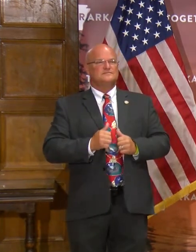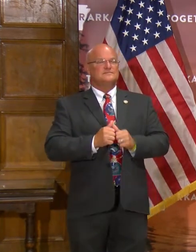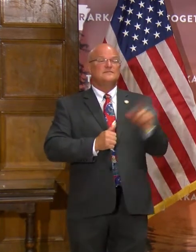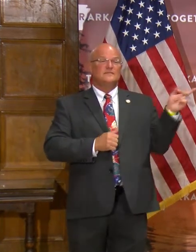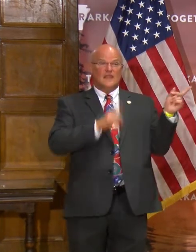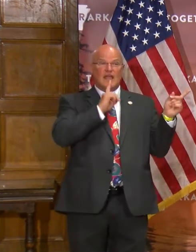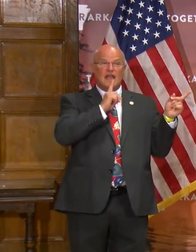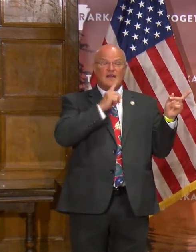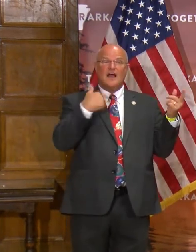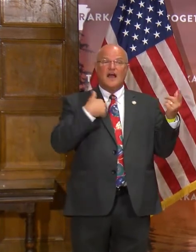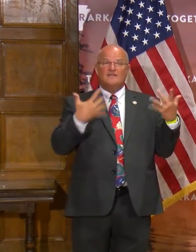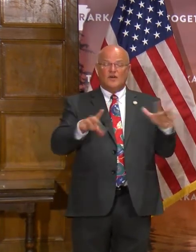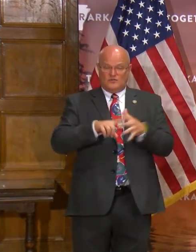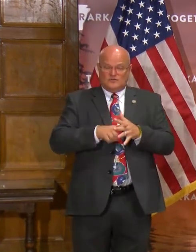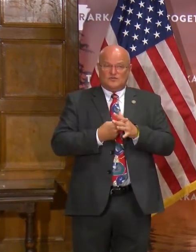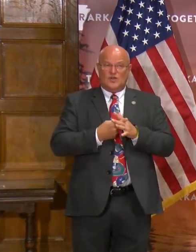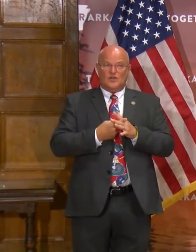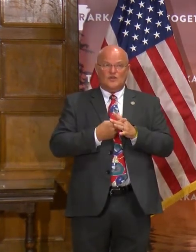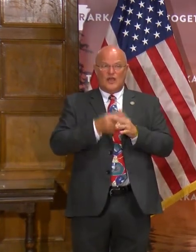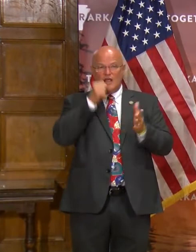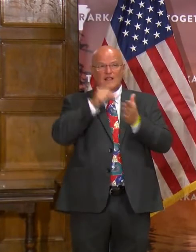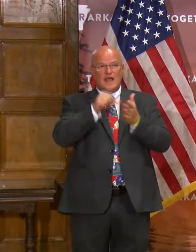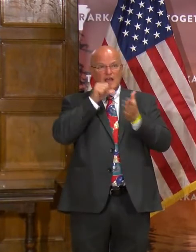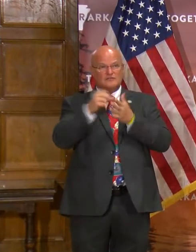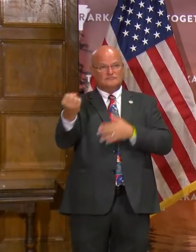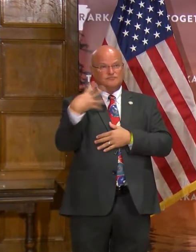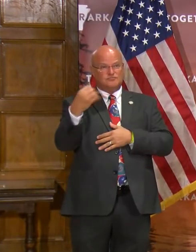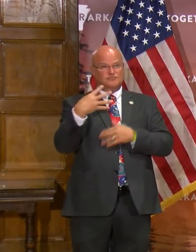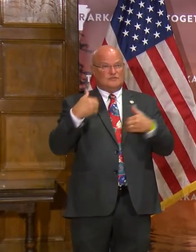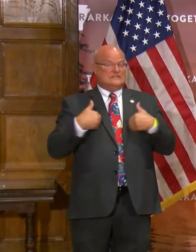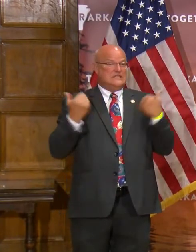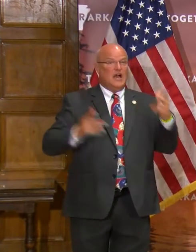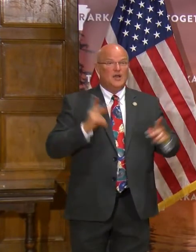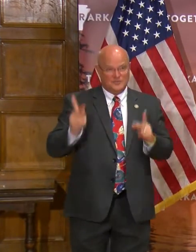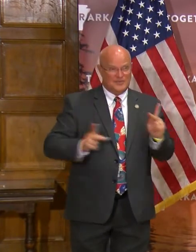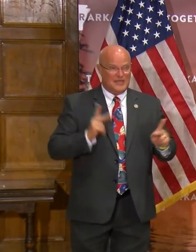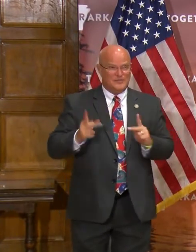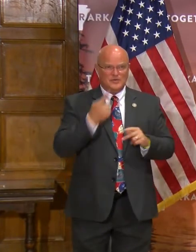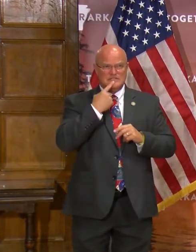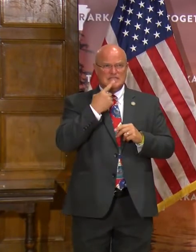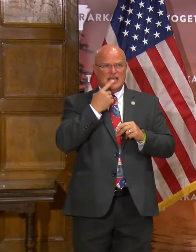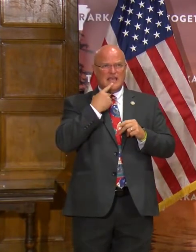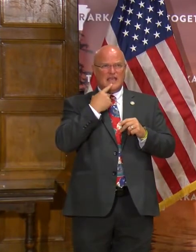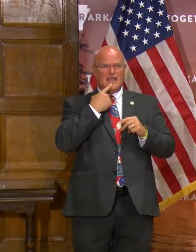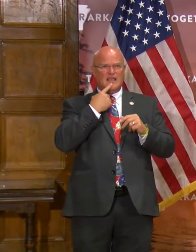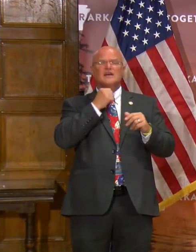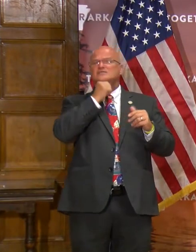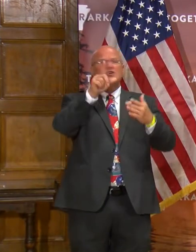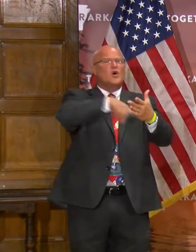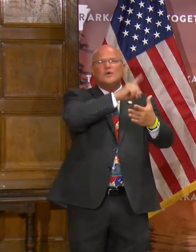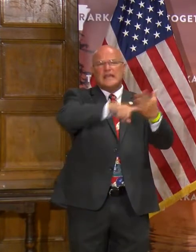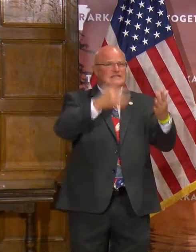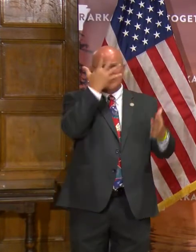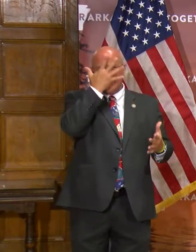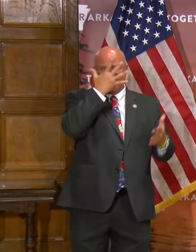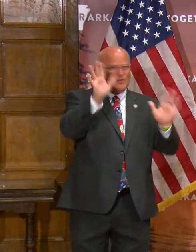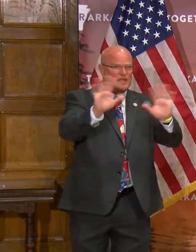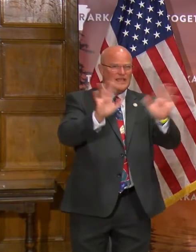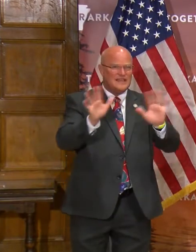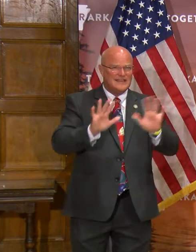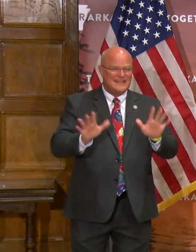Actually, I've already started receiving letters from young people saying, don't cancel Halloween.